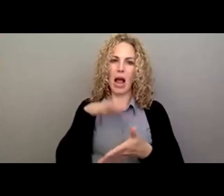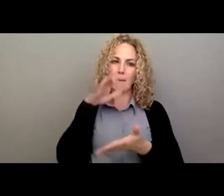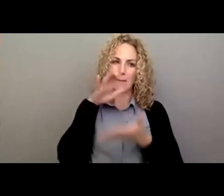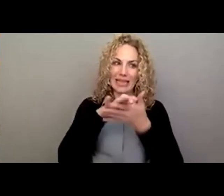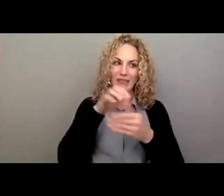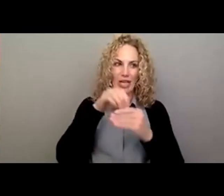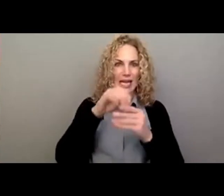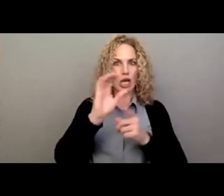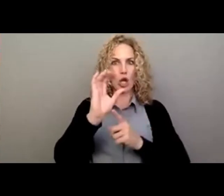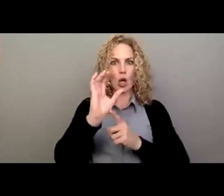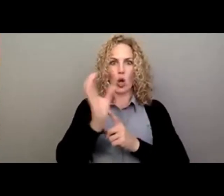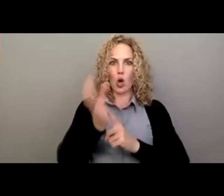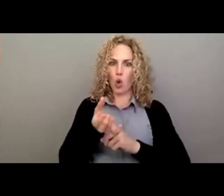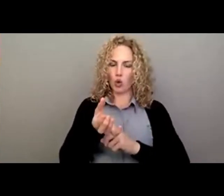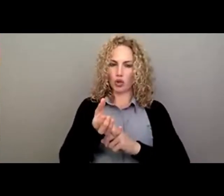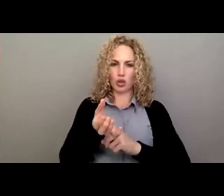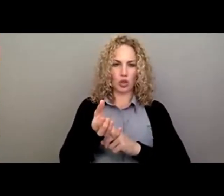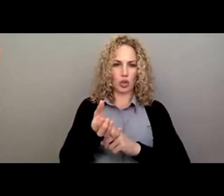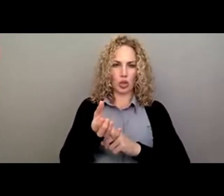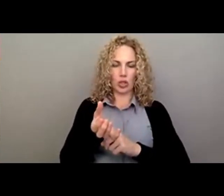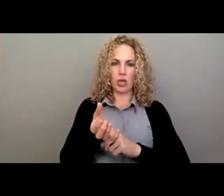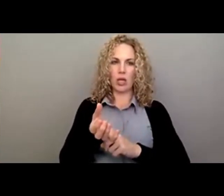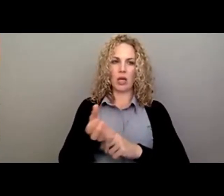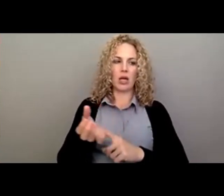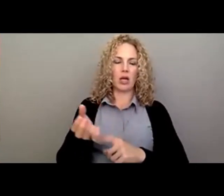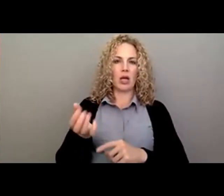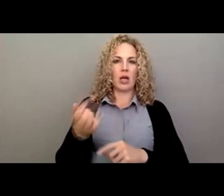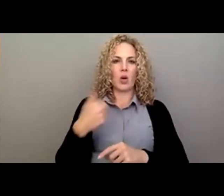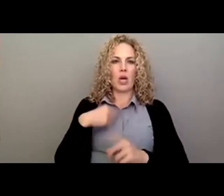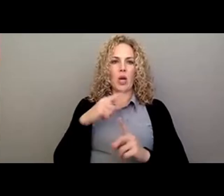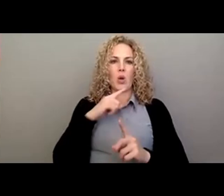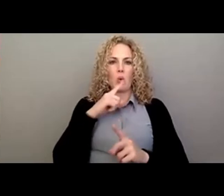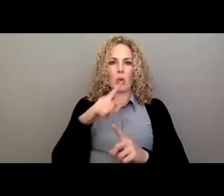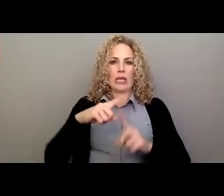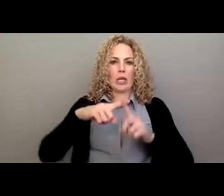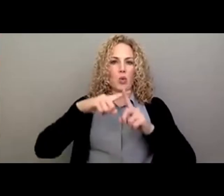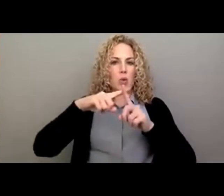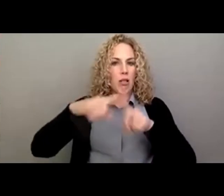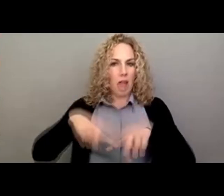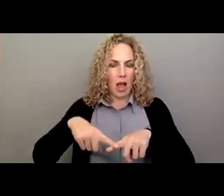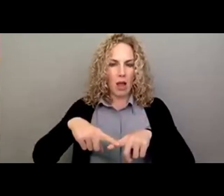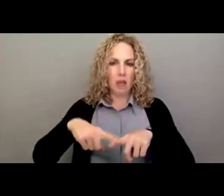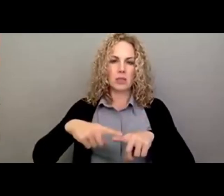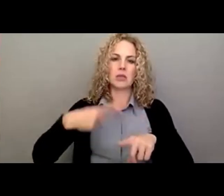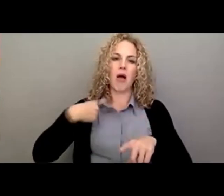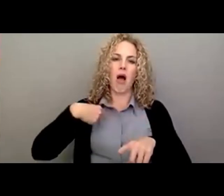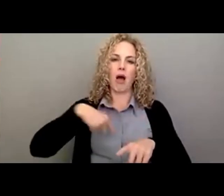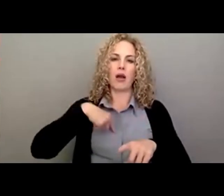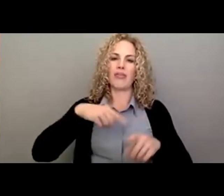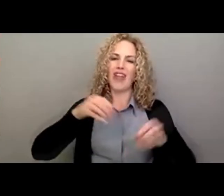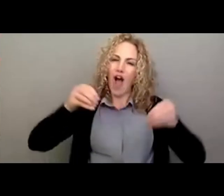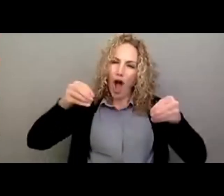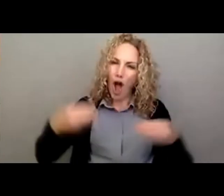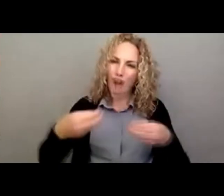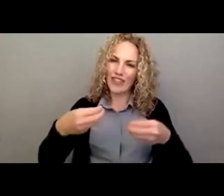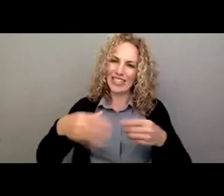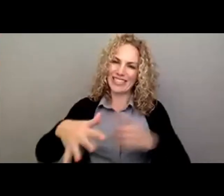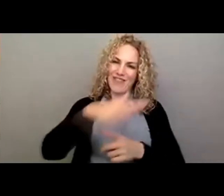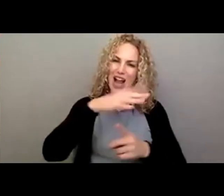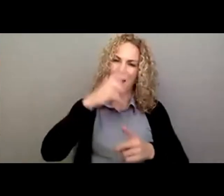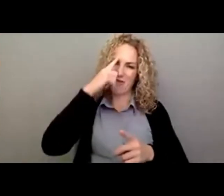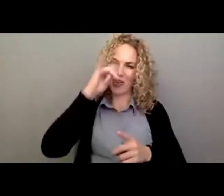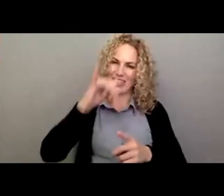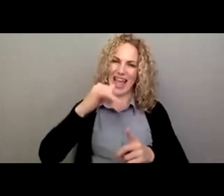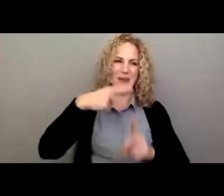and we were very reliant on our office environment to drive that culture.